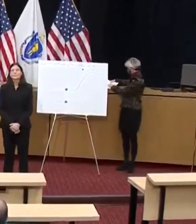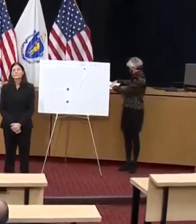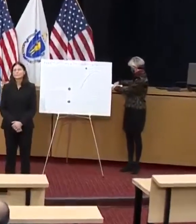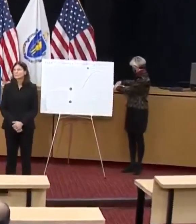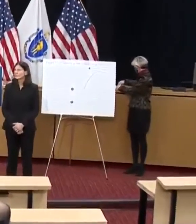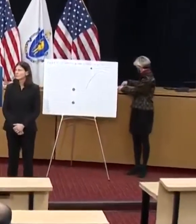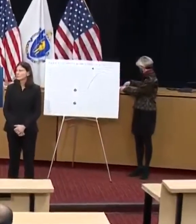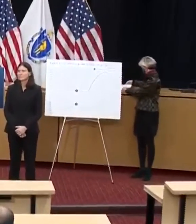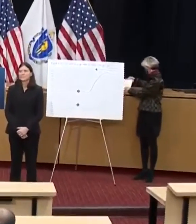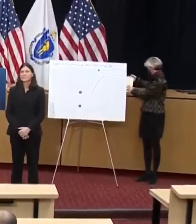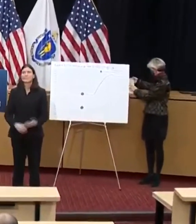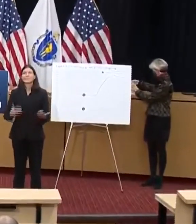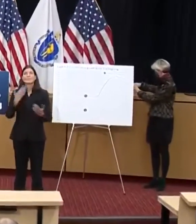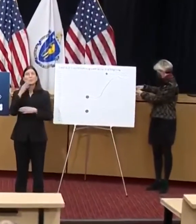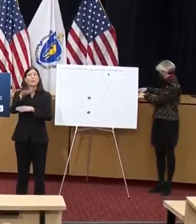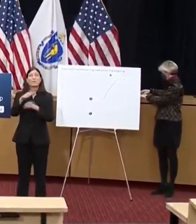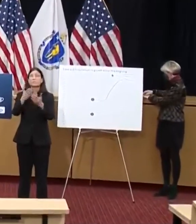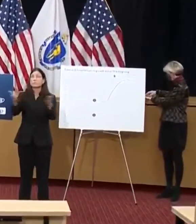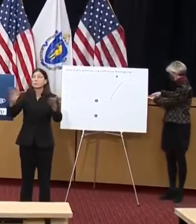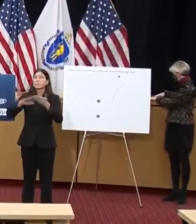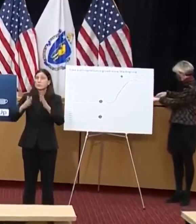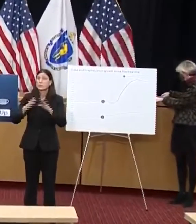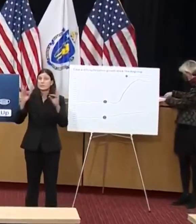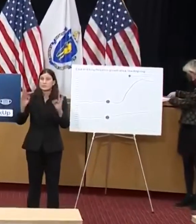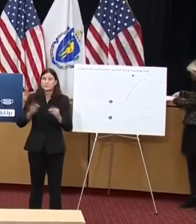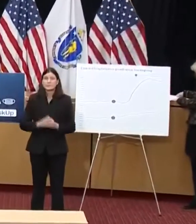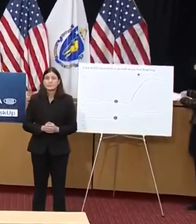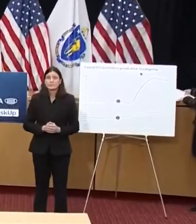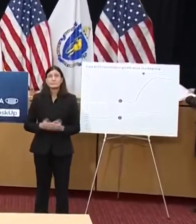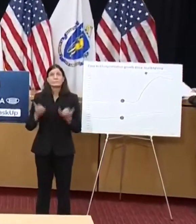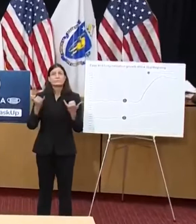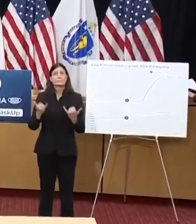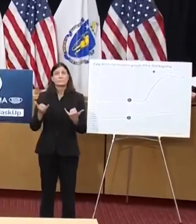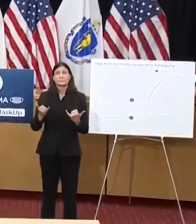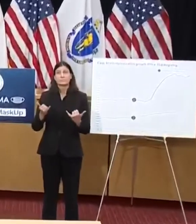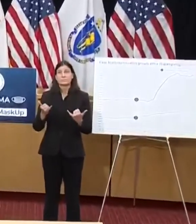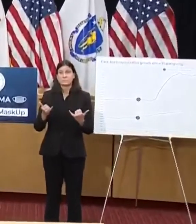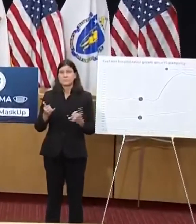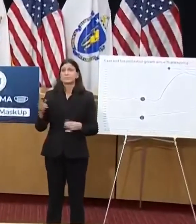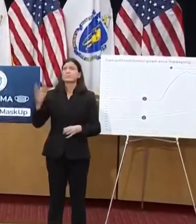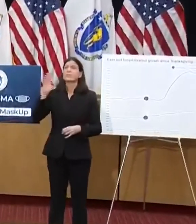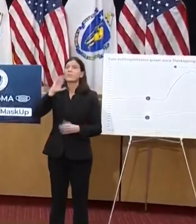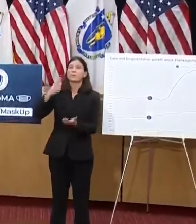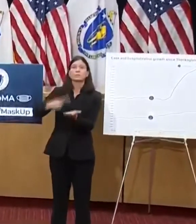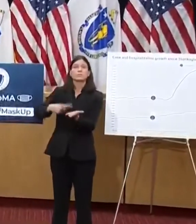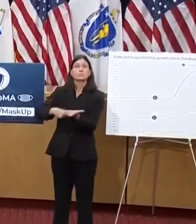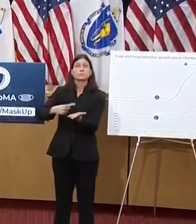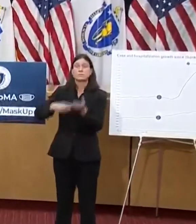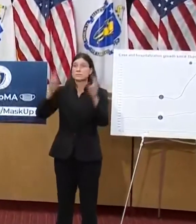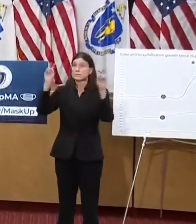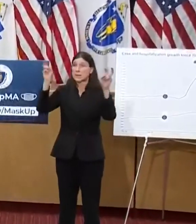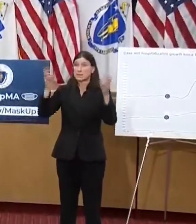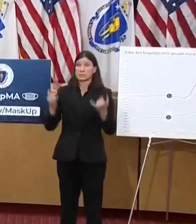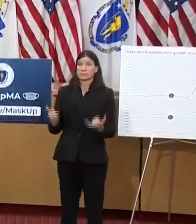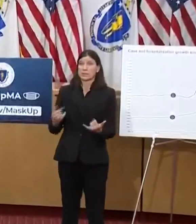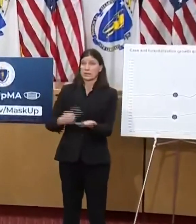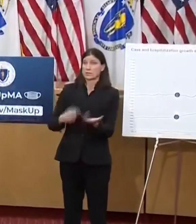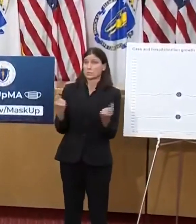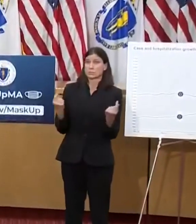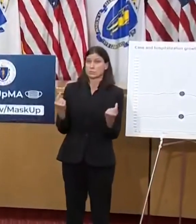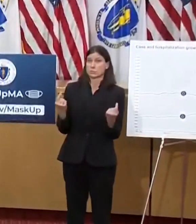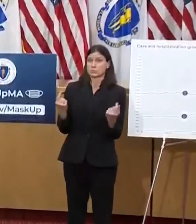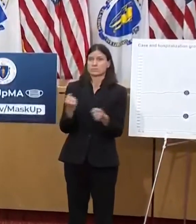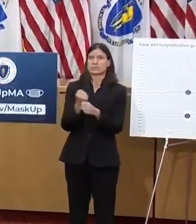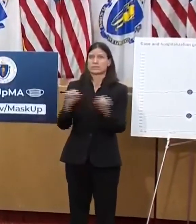Good afternoon. Today we're going to focus a bit on some guidance around safely gathering for the holidays, but